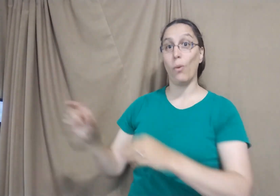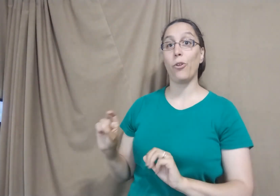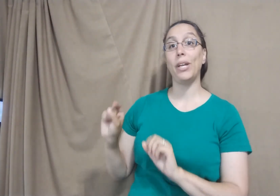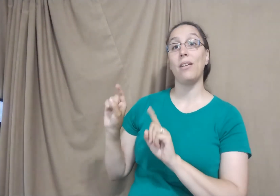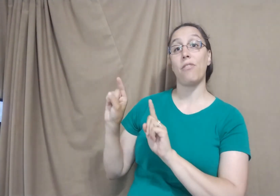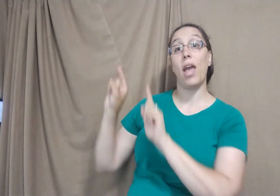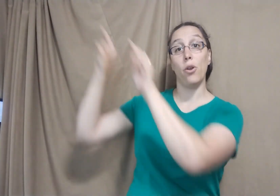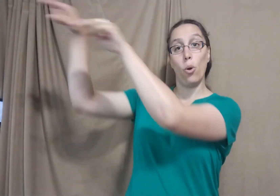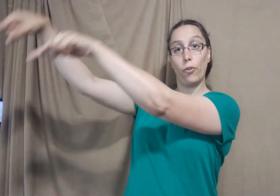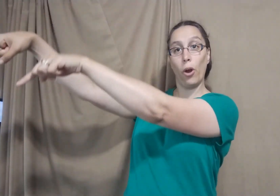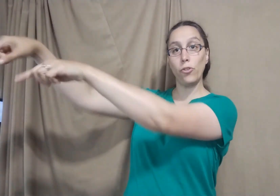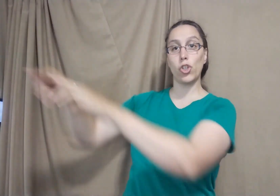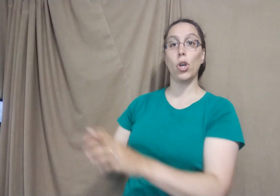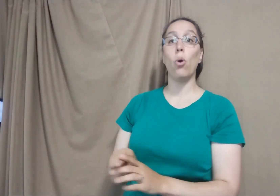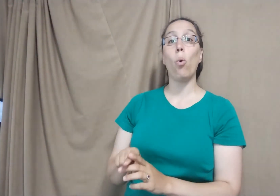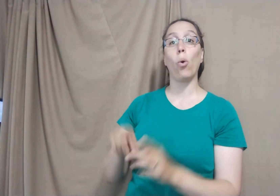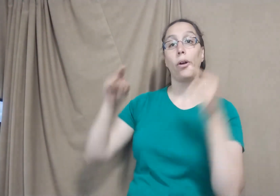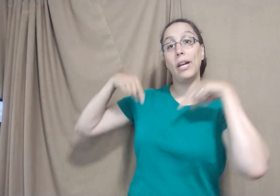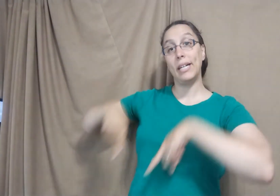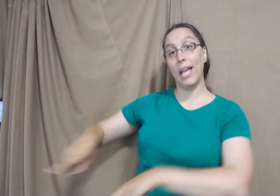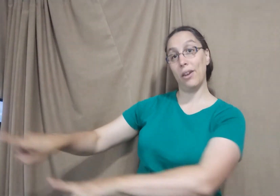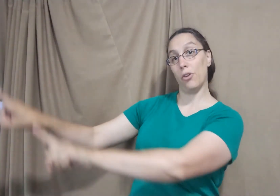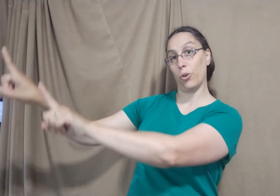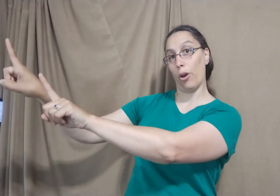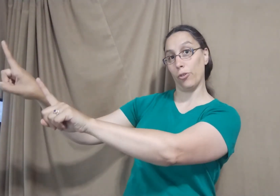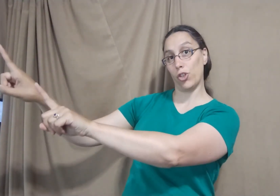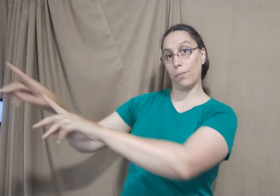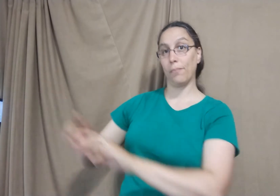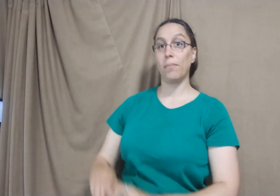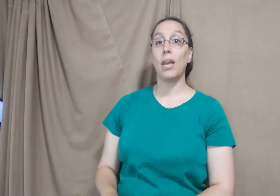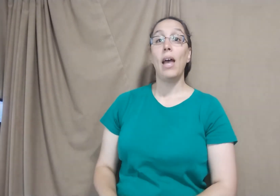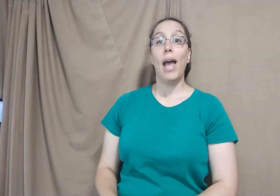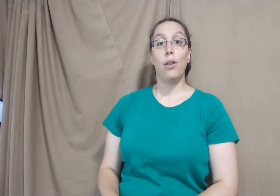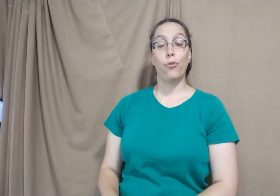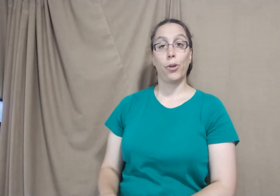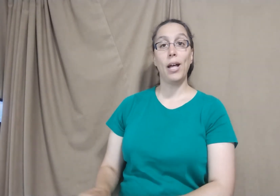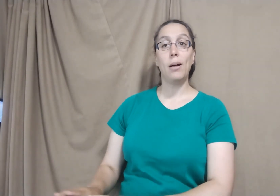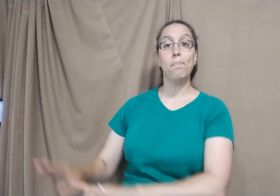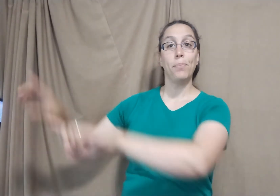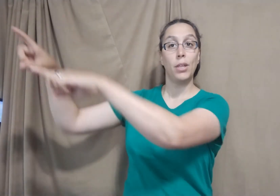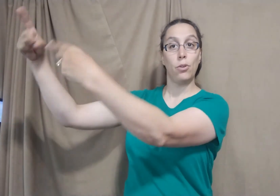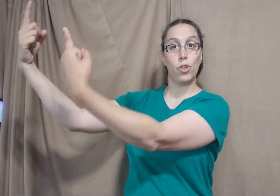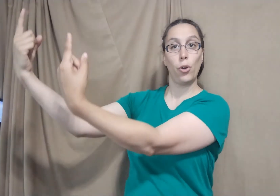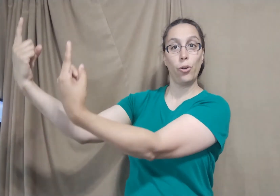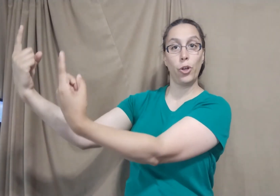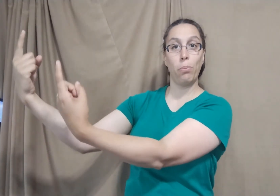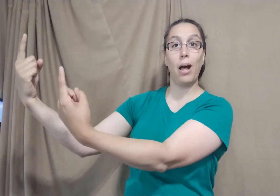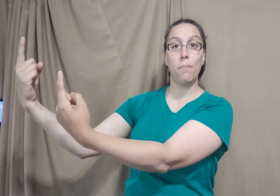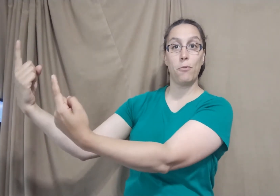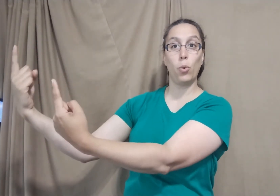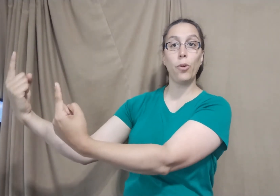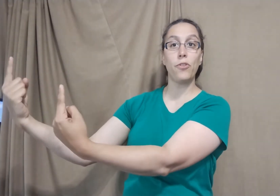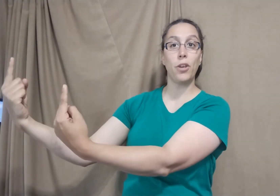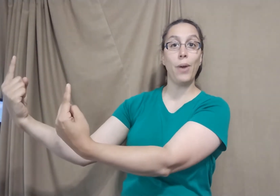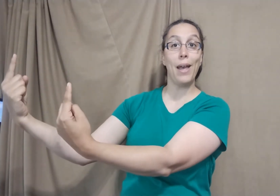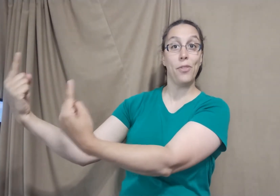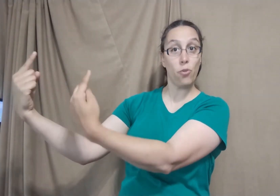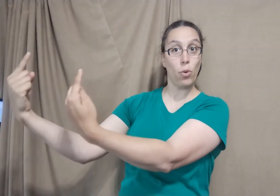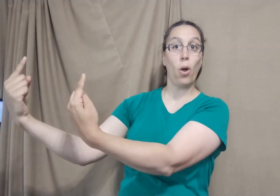whether it is an over arch or an under arch. And for come, you turn your palms towards you, and this one